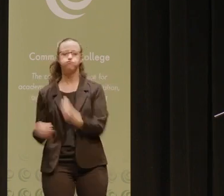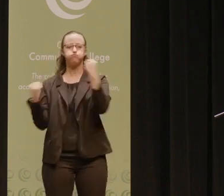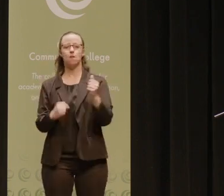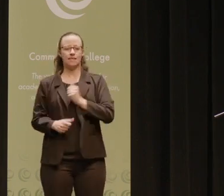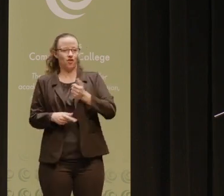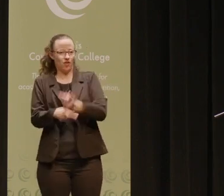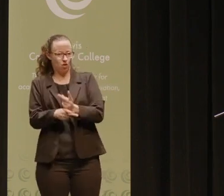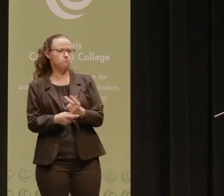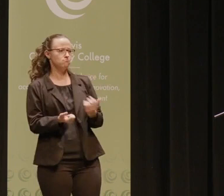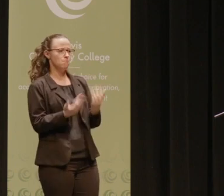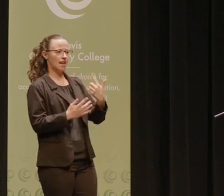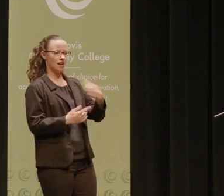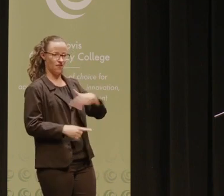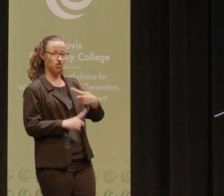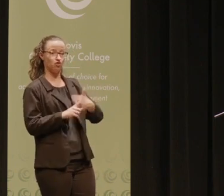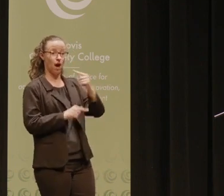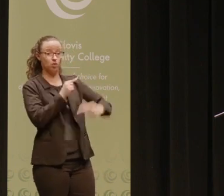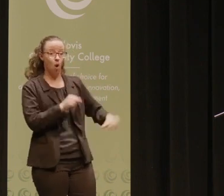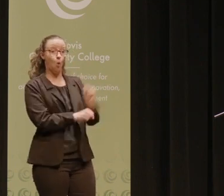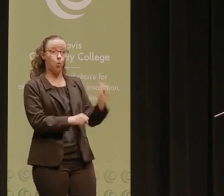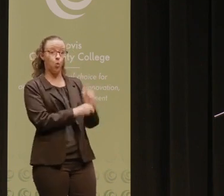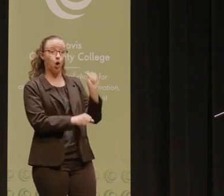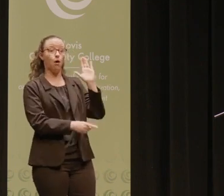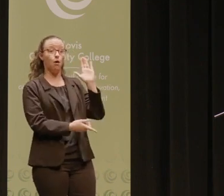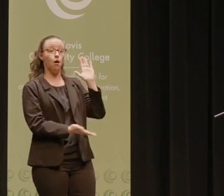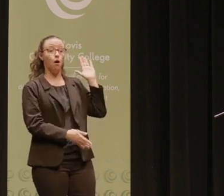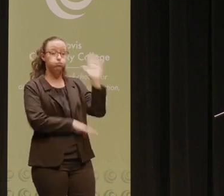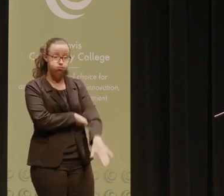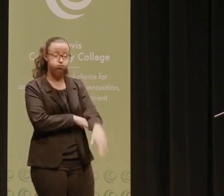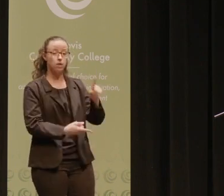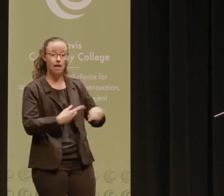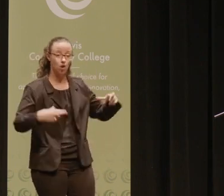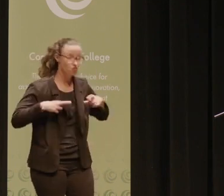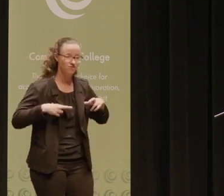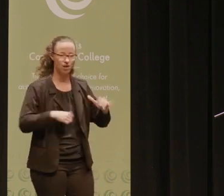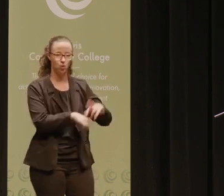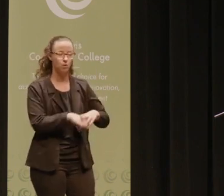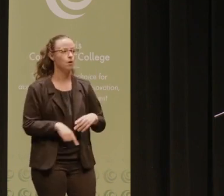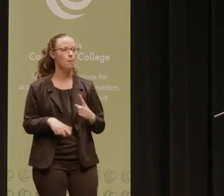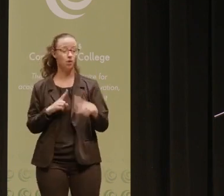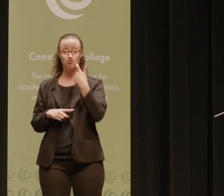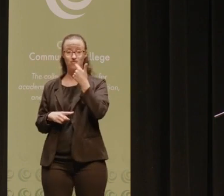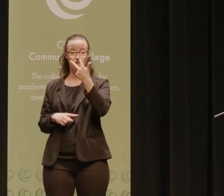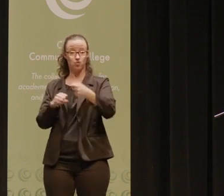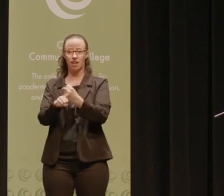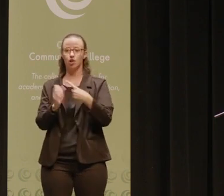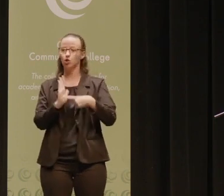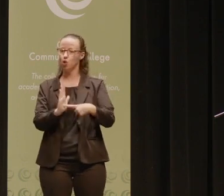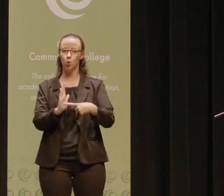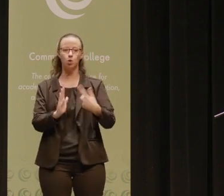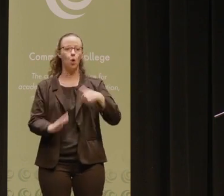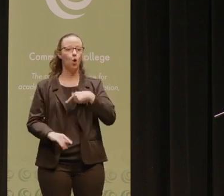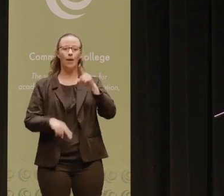generations where working nonstop until you drop was the norm. But these past three years have shown us that we can ill